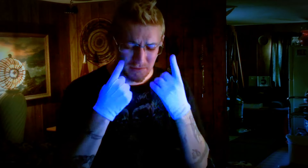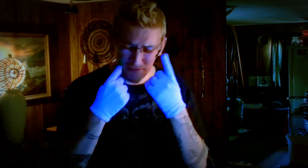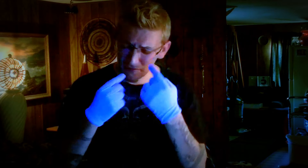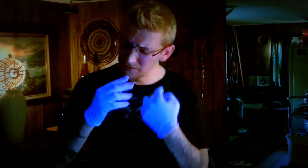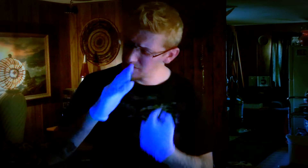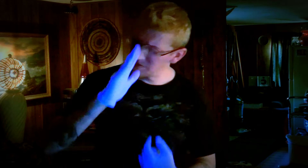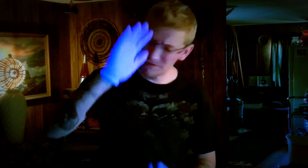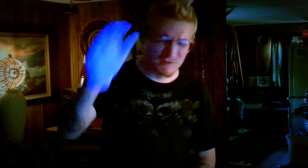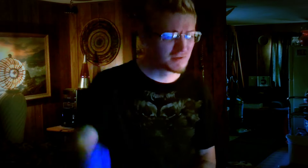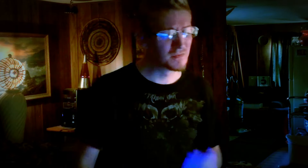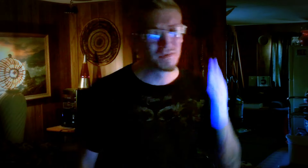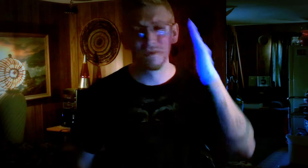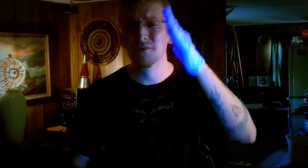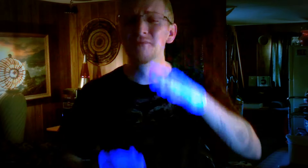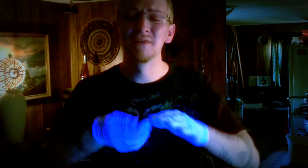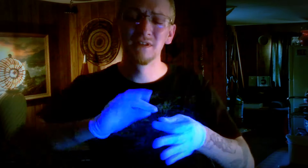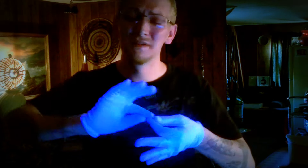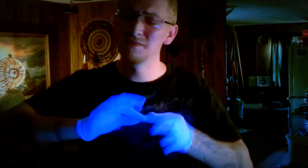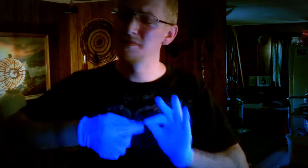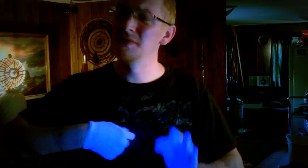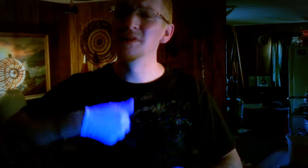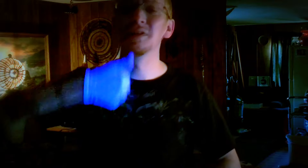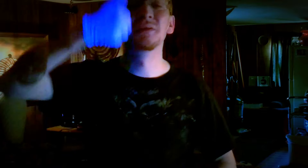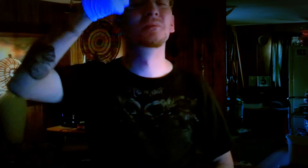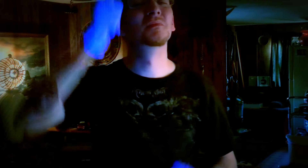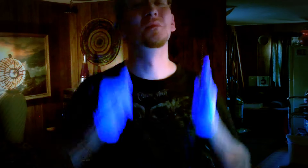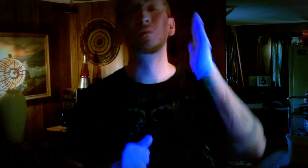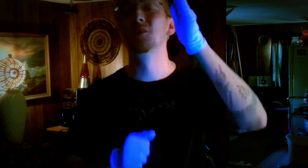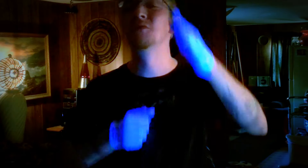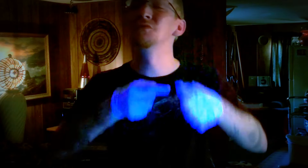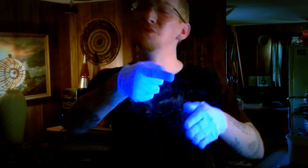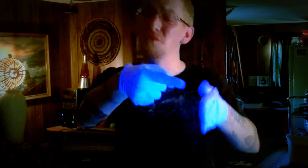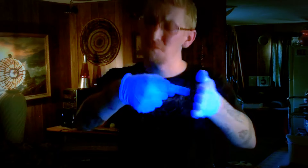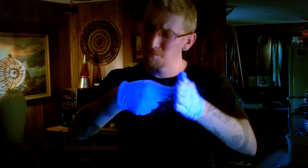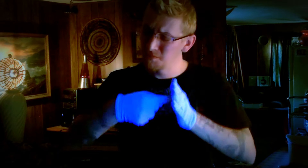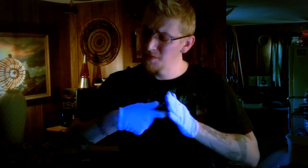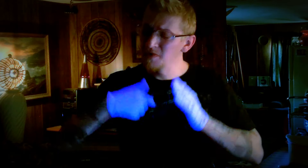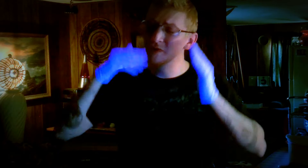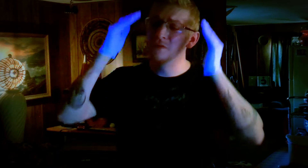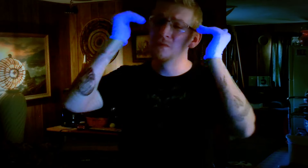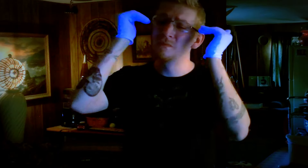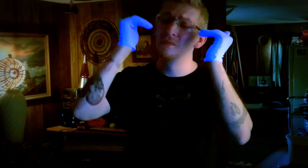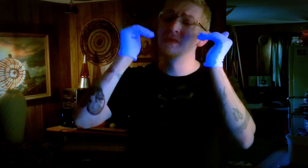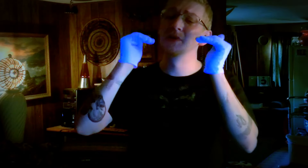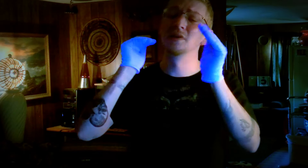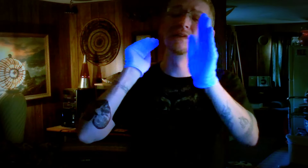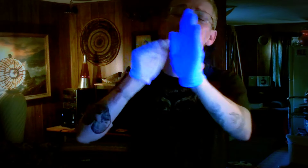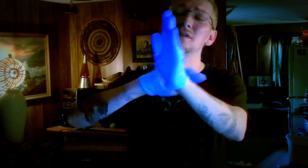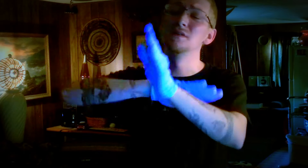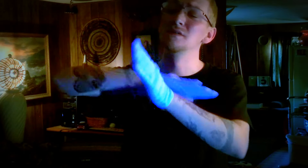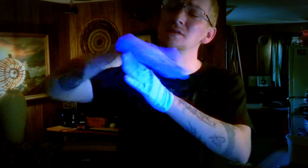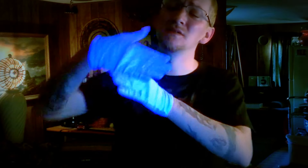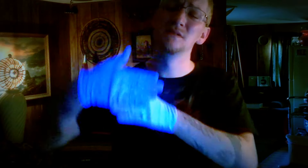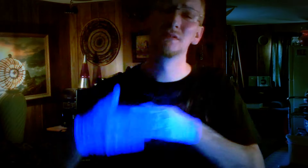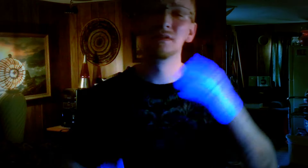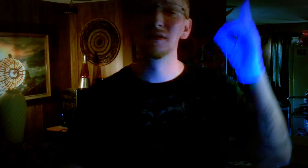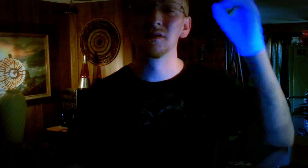out Will you fix me up, will you show me hope At the end of the day,